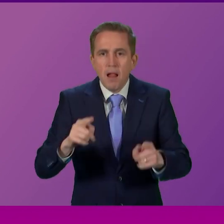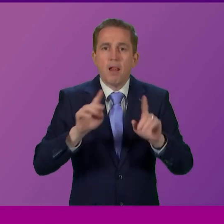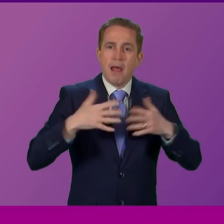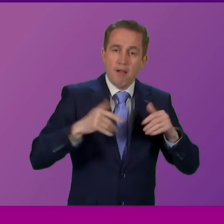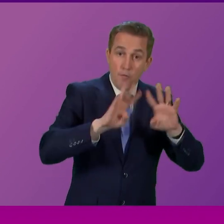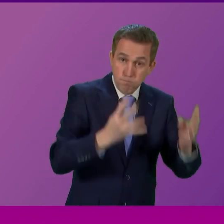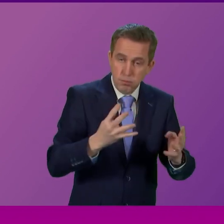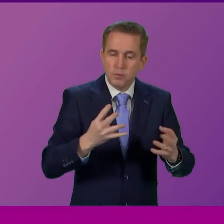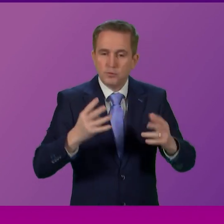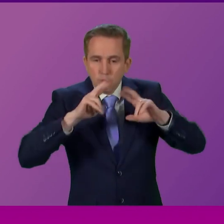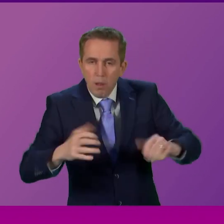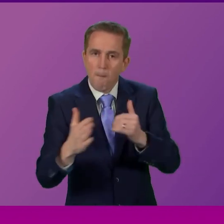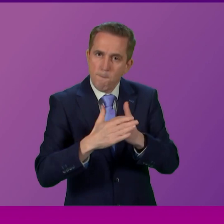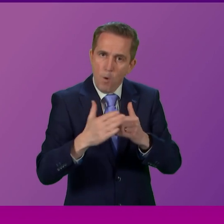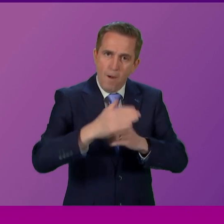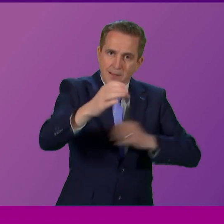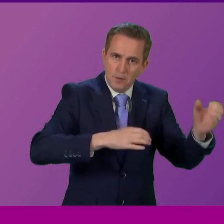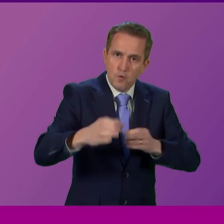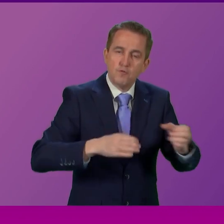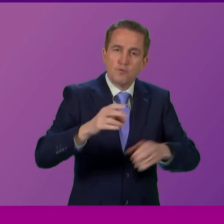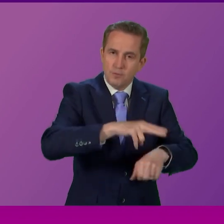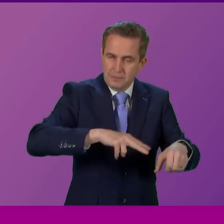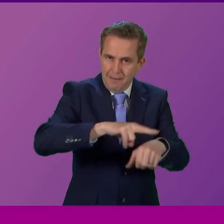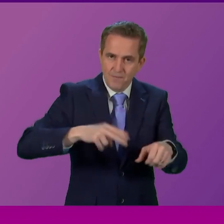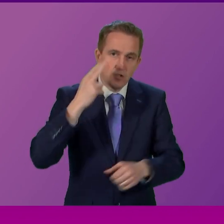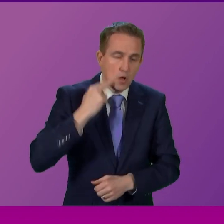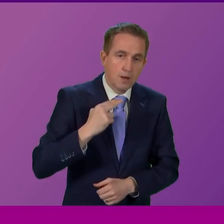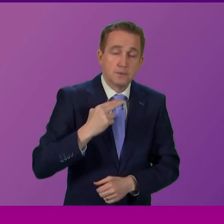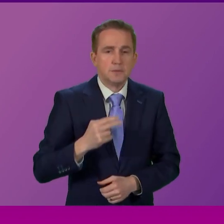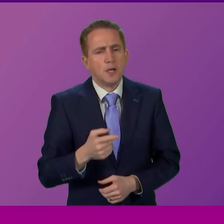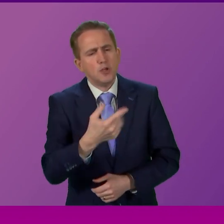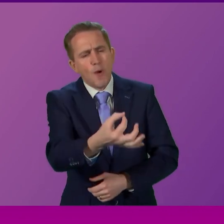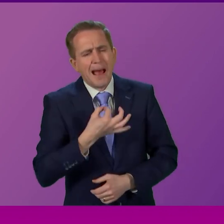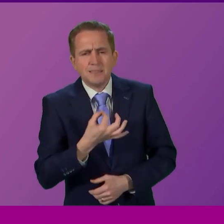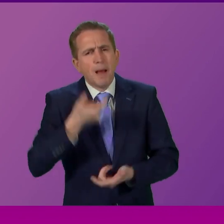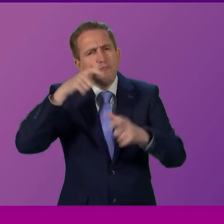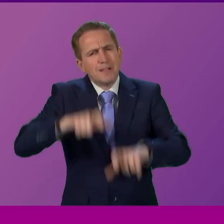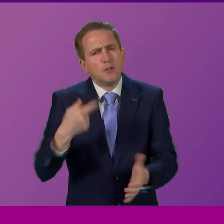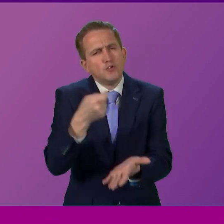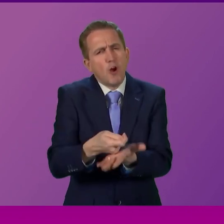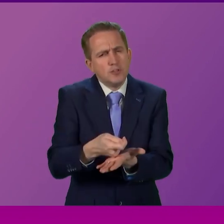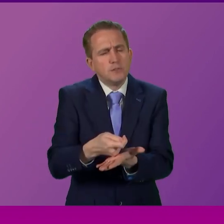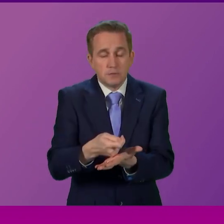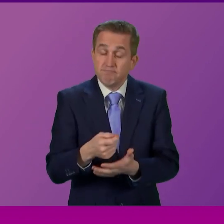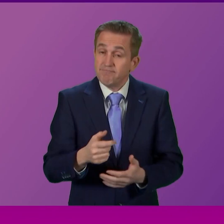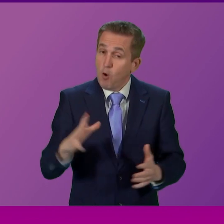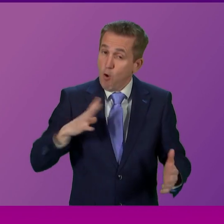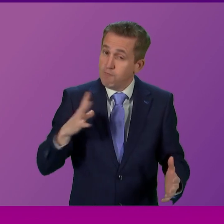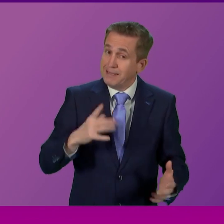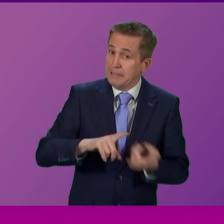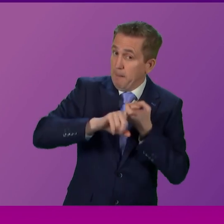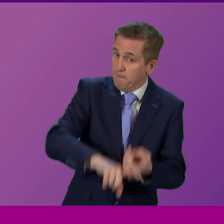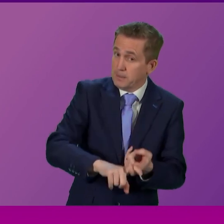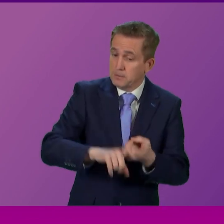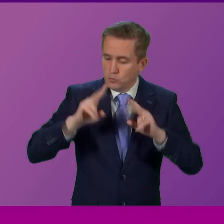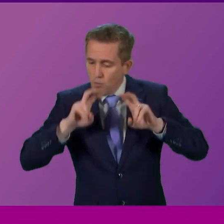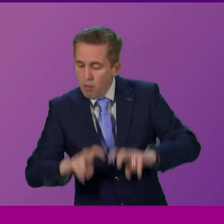recruitment where they possibly can. On her suggestion about non-residential charges, that is a promise, a programme for a government commitment from us to do